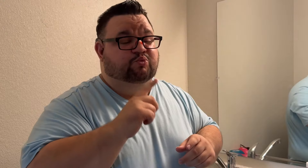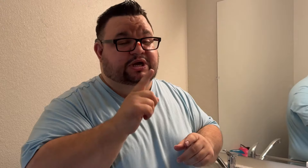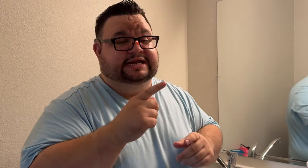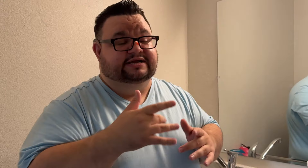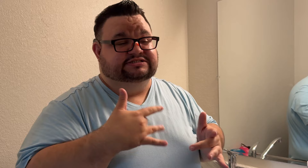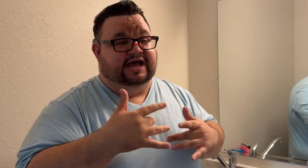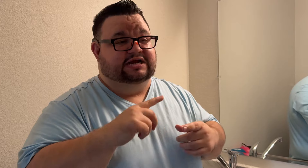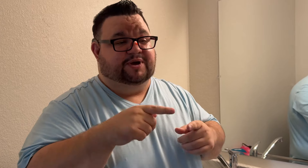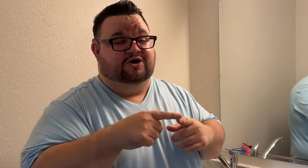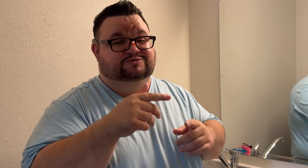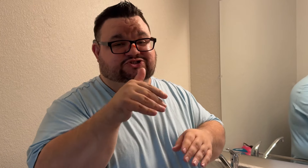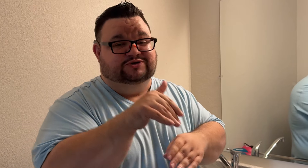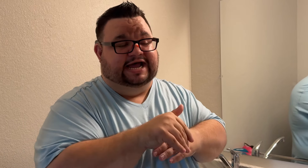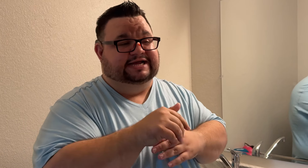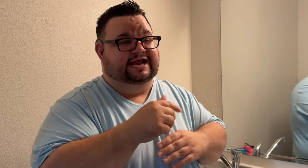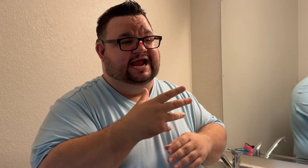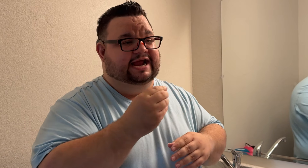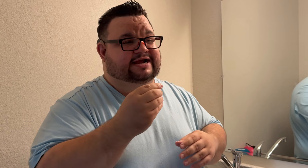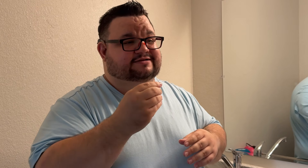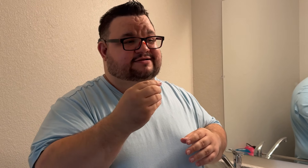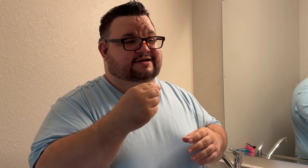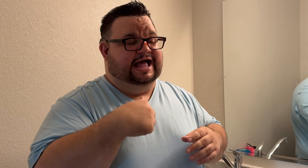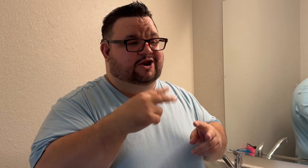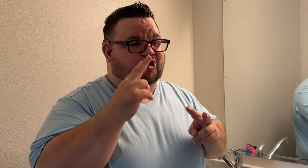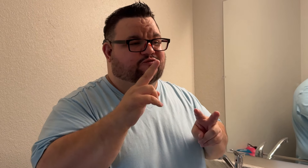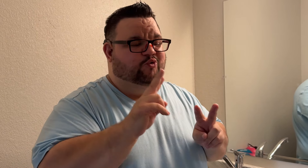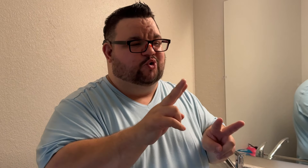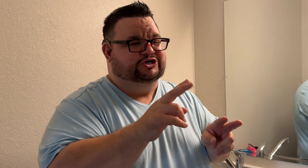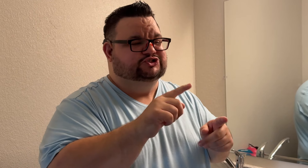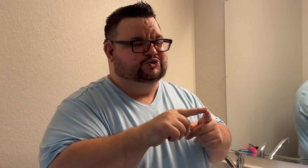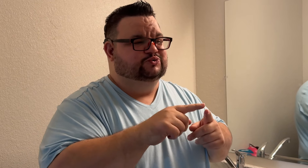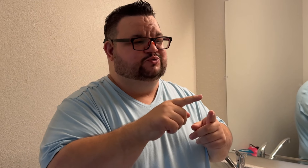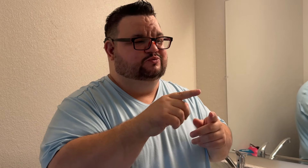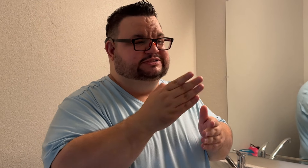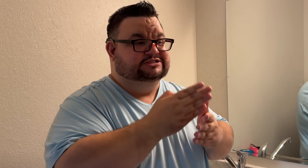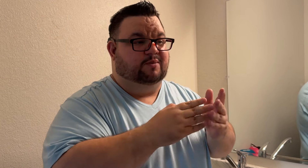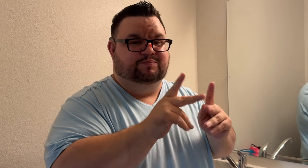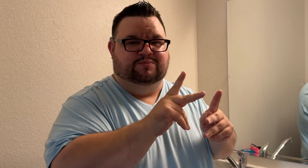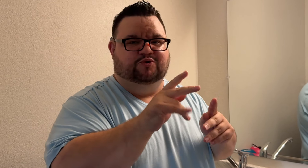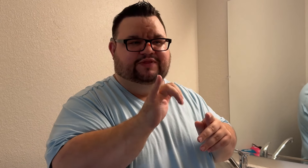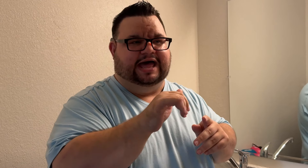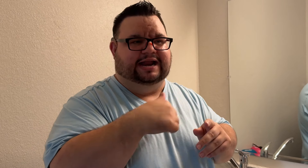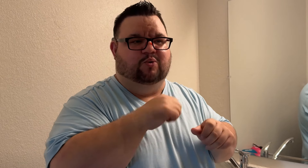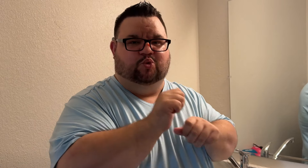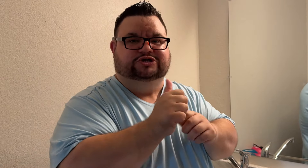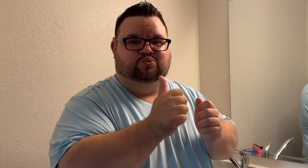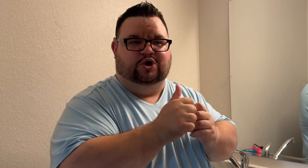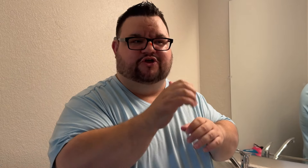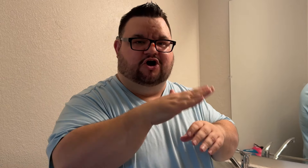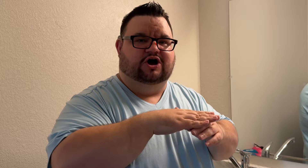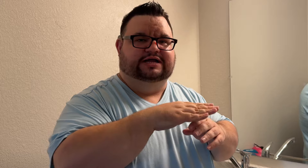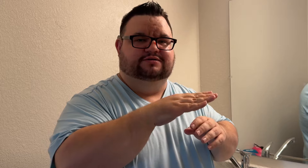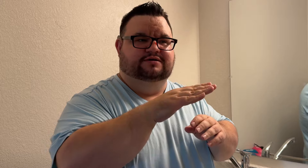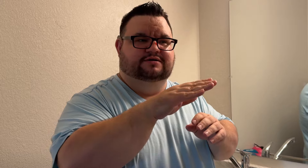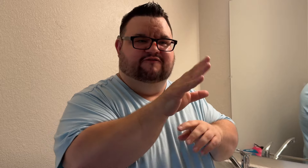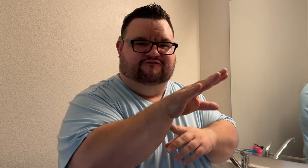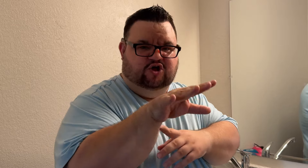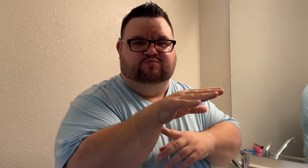really excited about tonight. And I look forward to some people that I've worked with on film